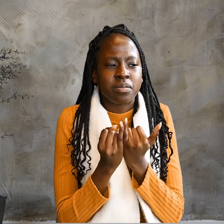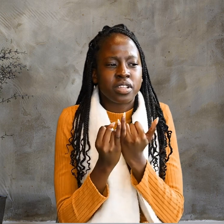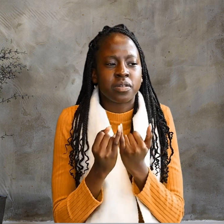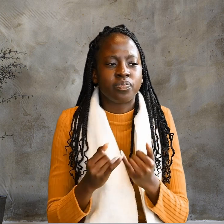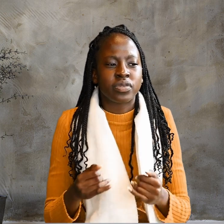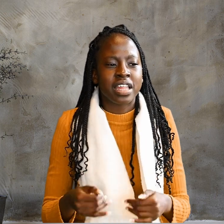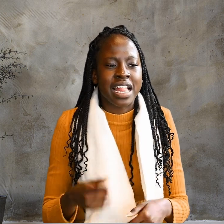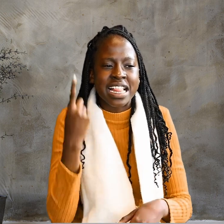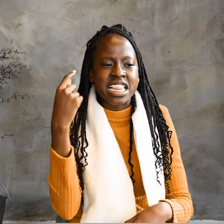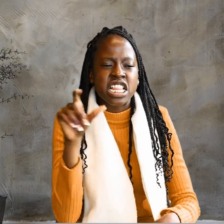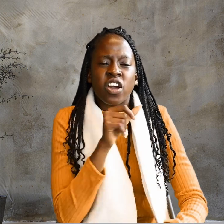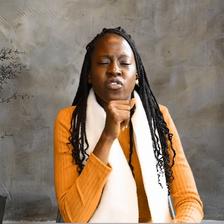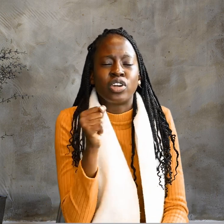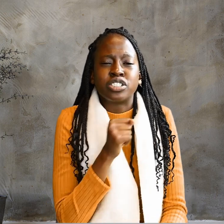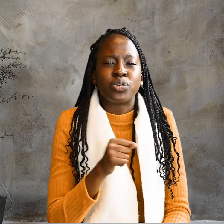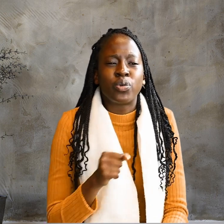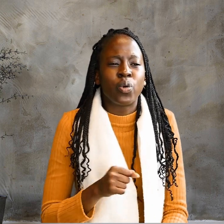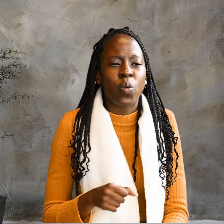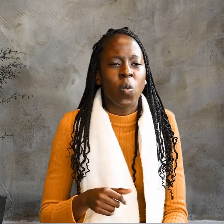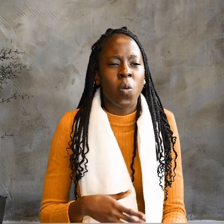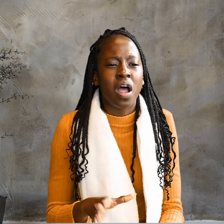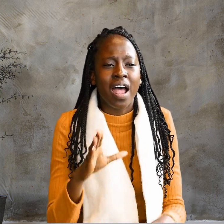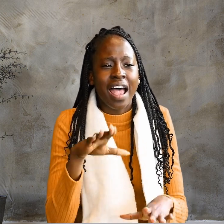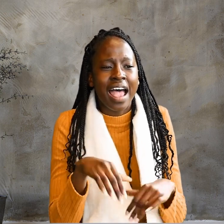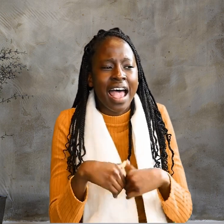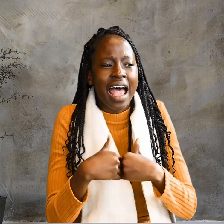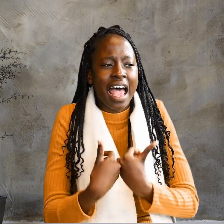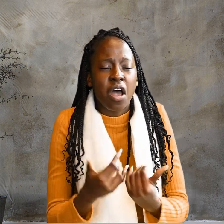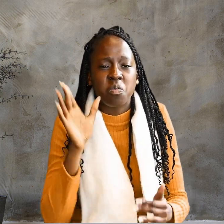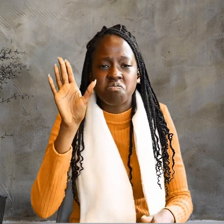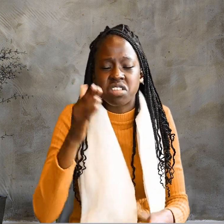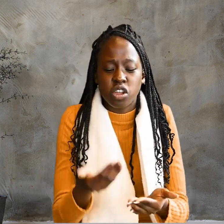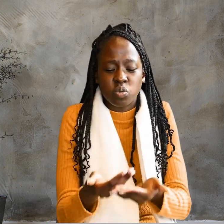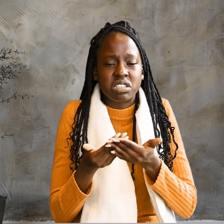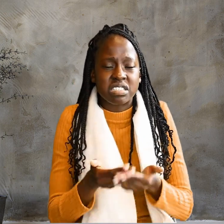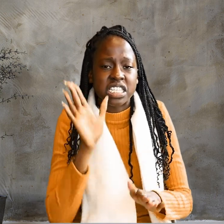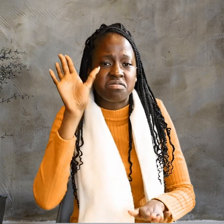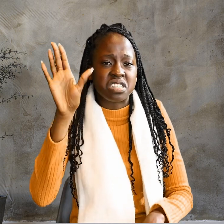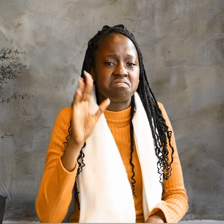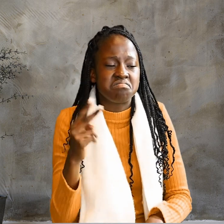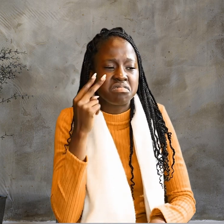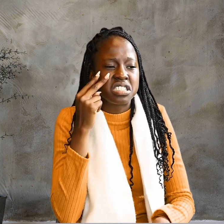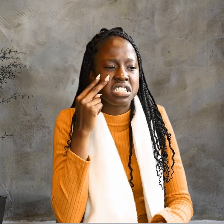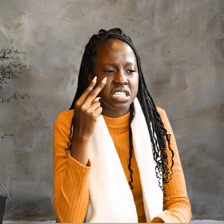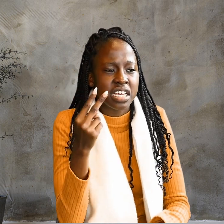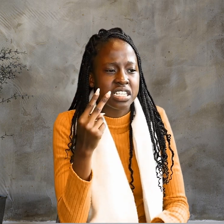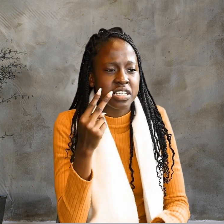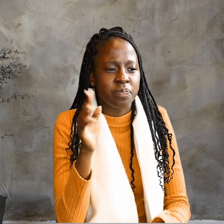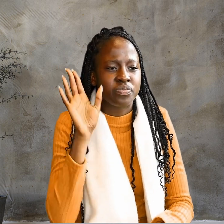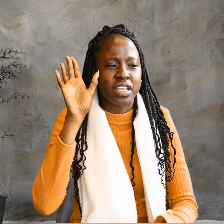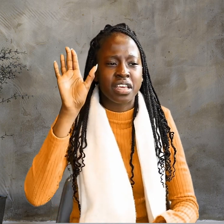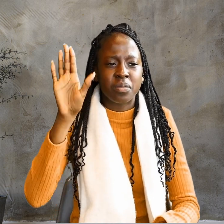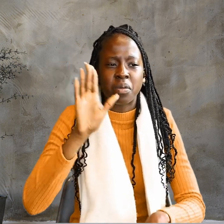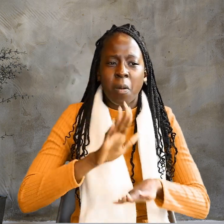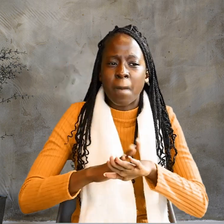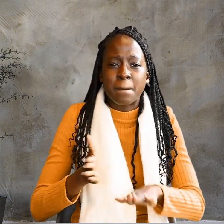also asked him how he had received his sight. He put mud on my eyes, the man